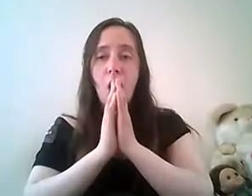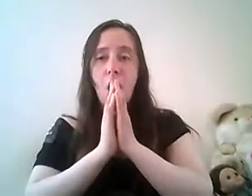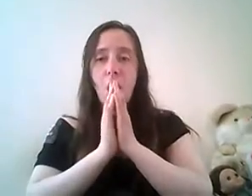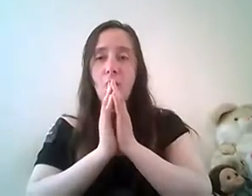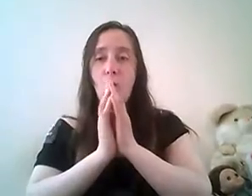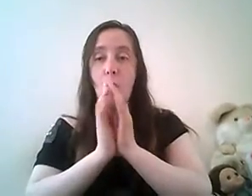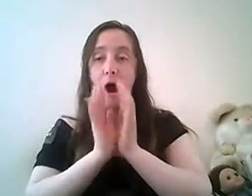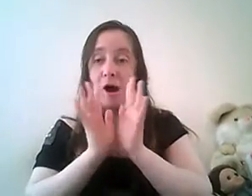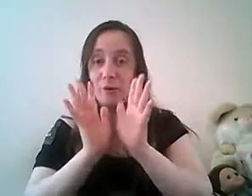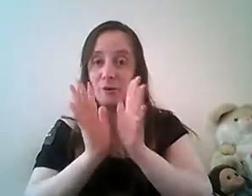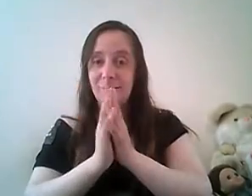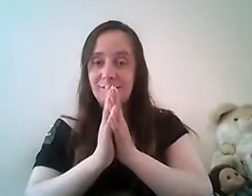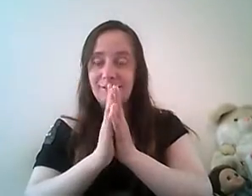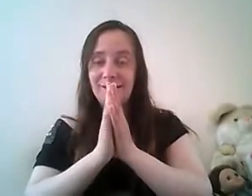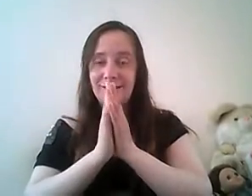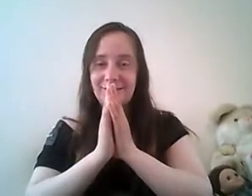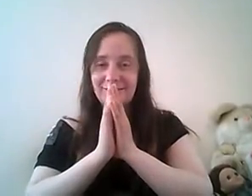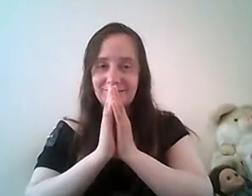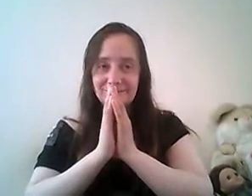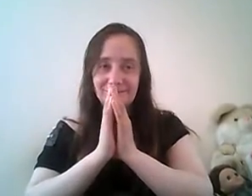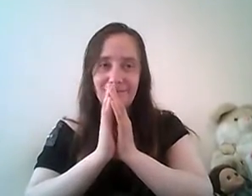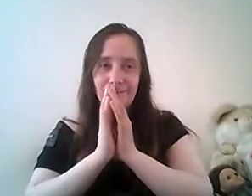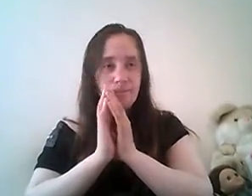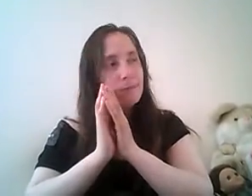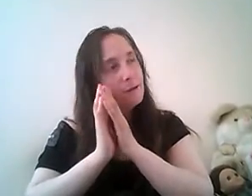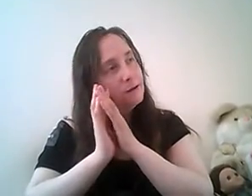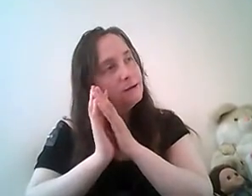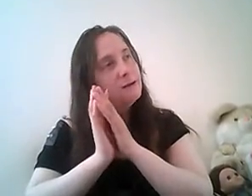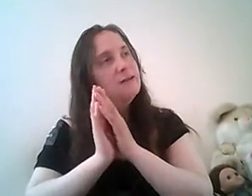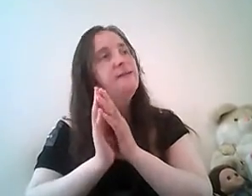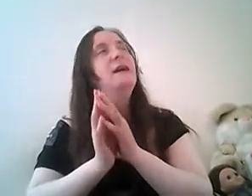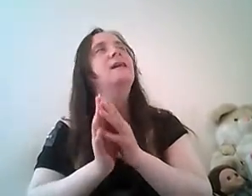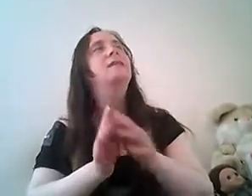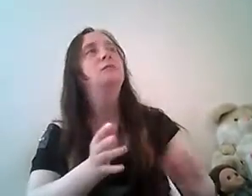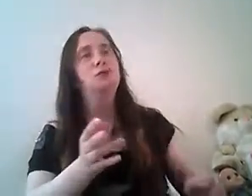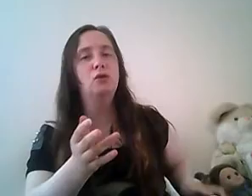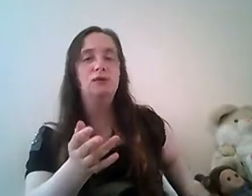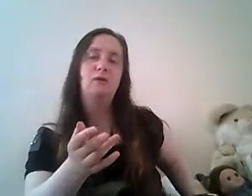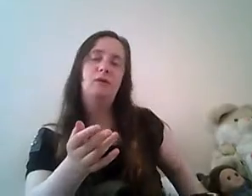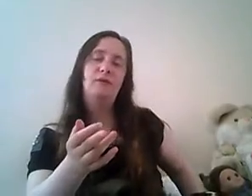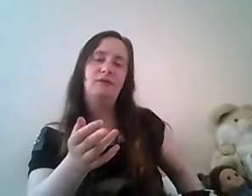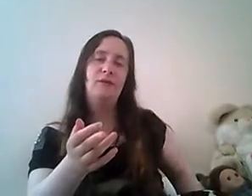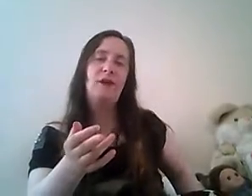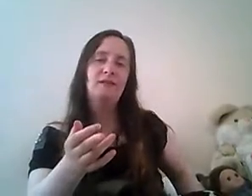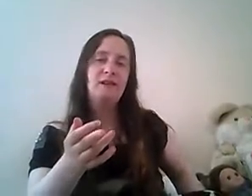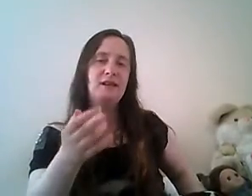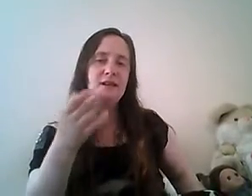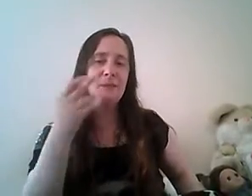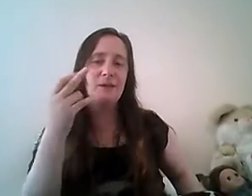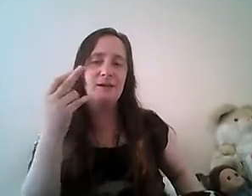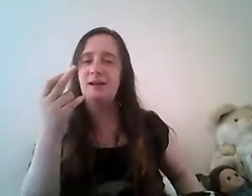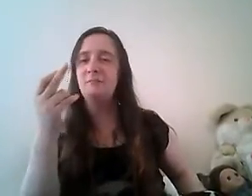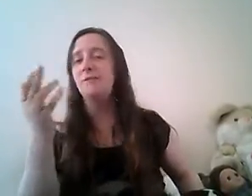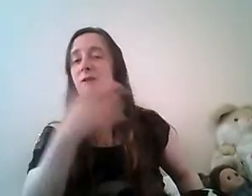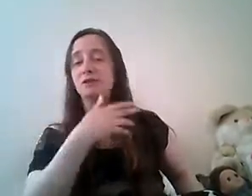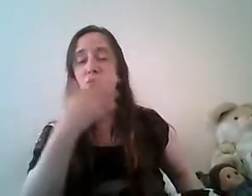wow and i think we saw his father too give him a black eye whenever i saw